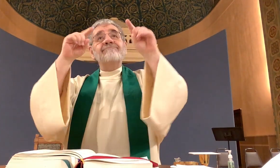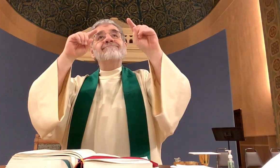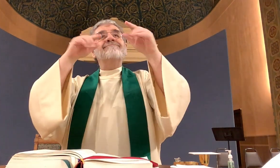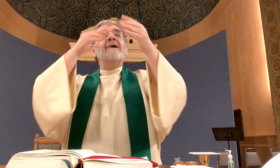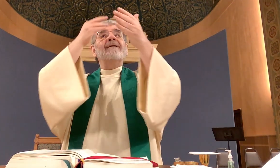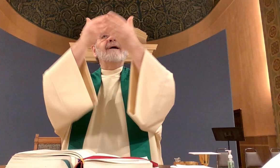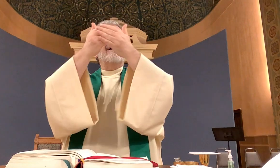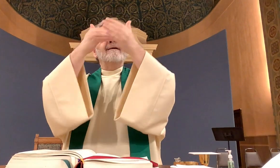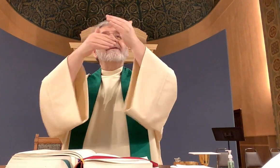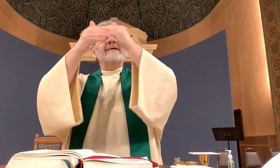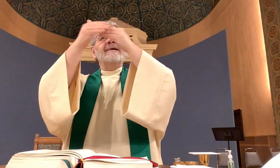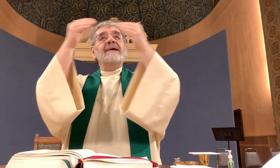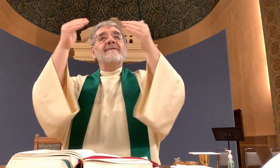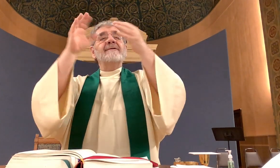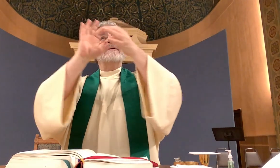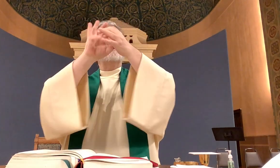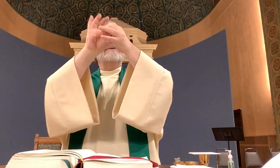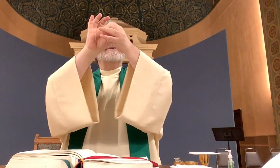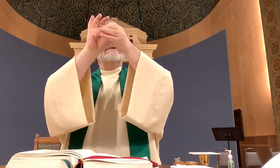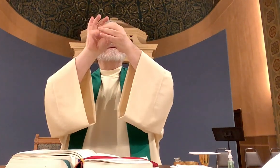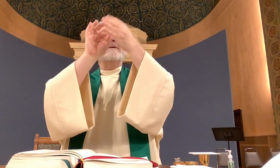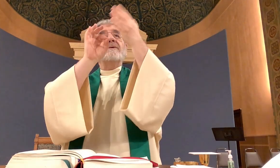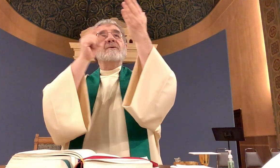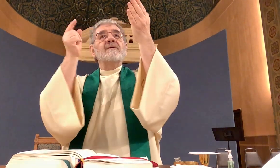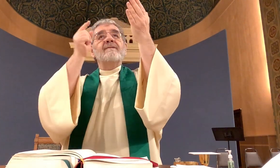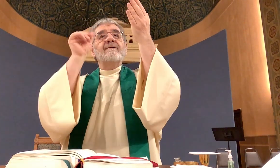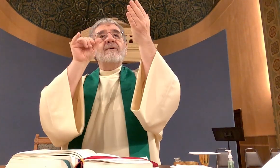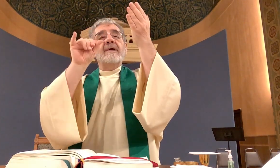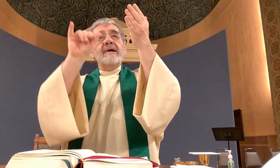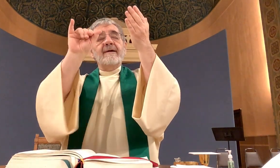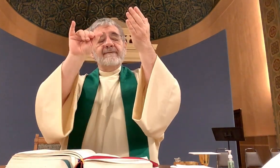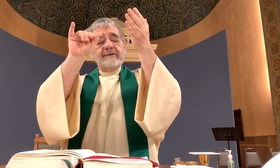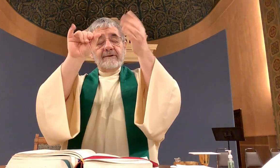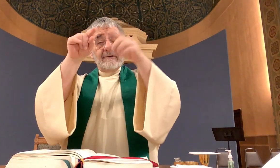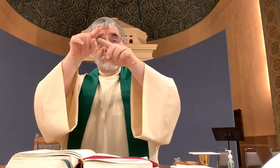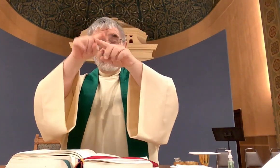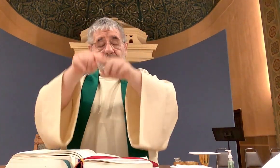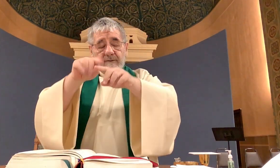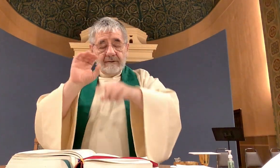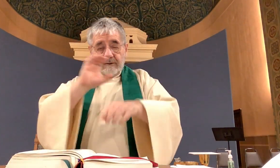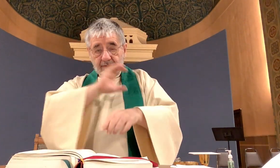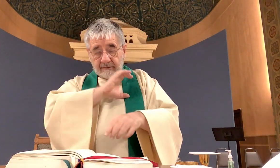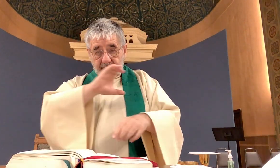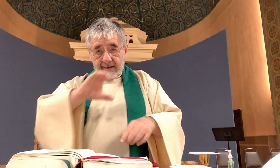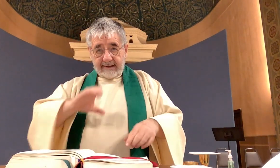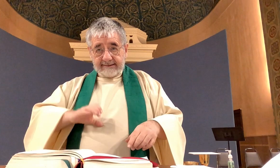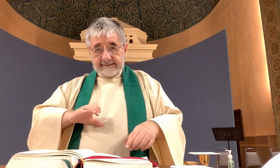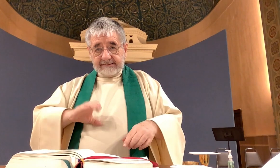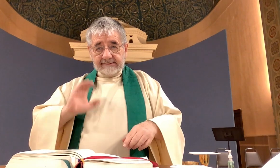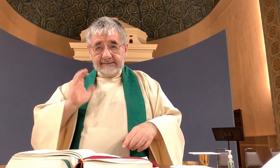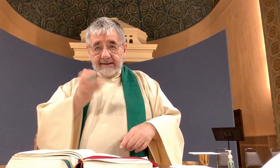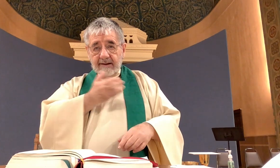arrive in heaven united with you forever through Christ our Lord Lord